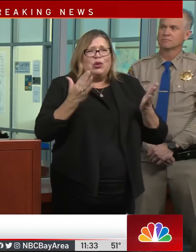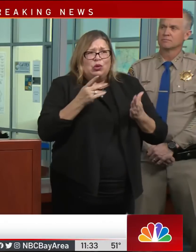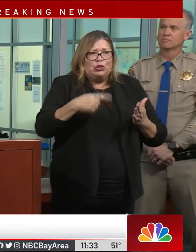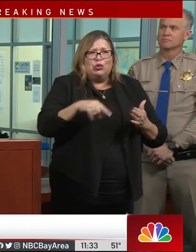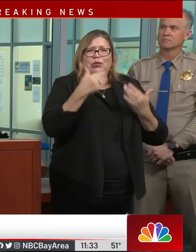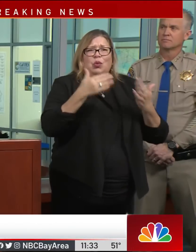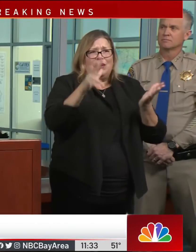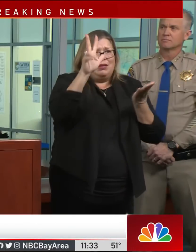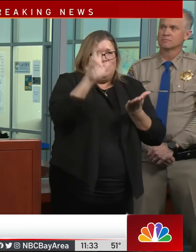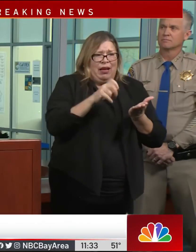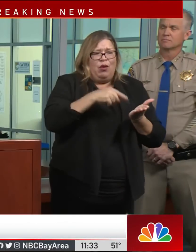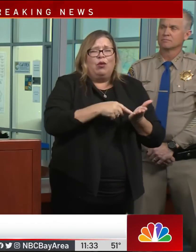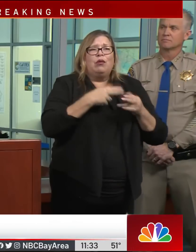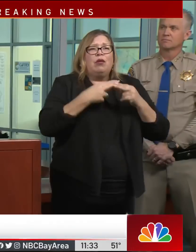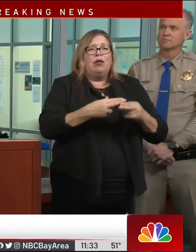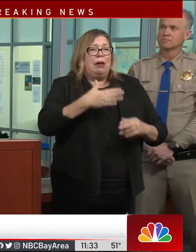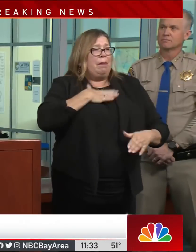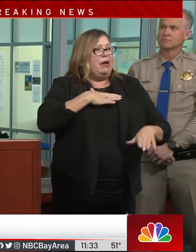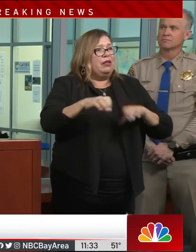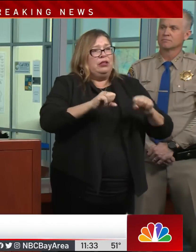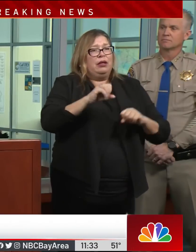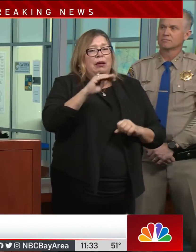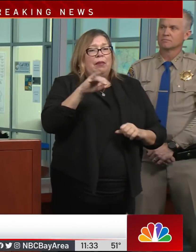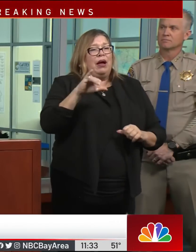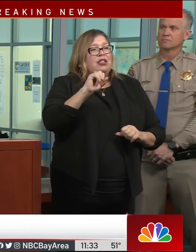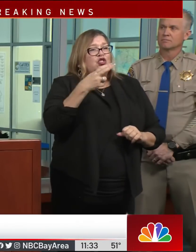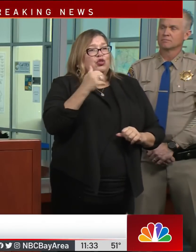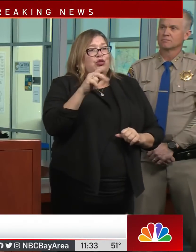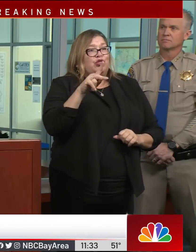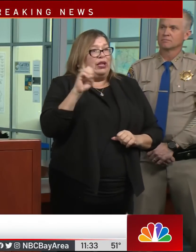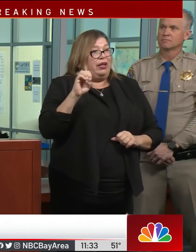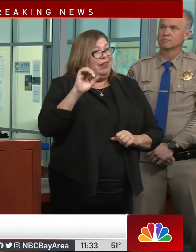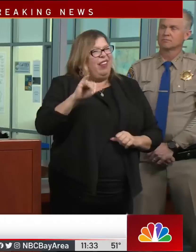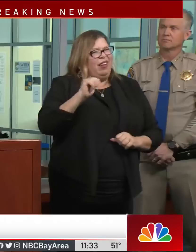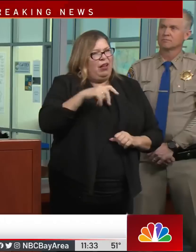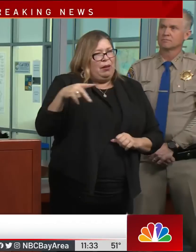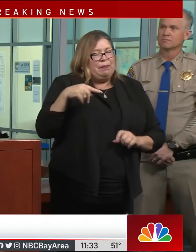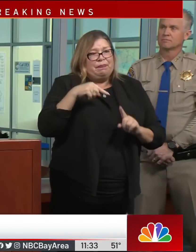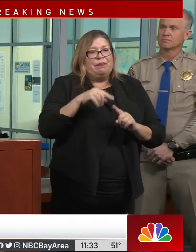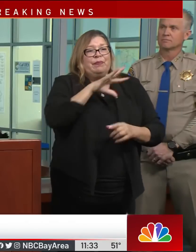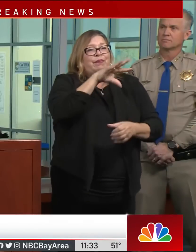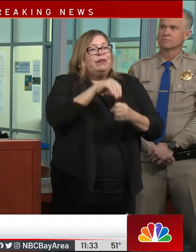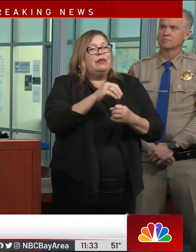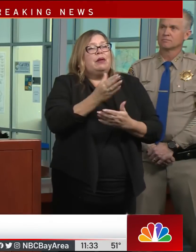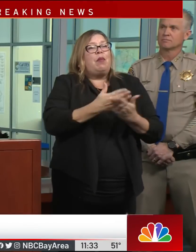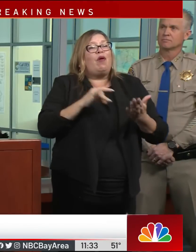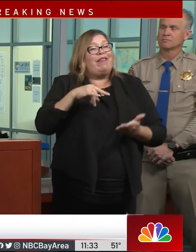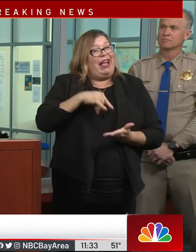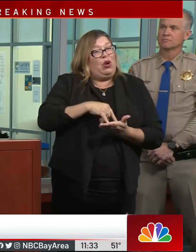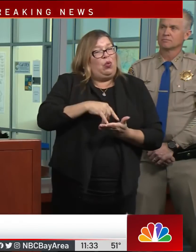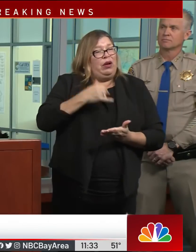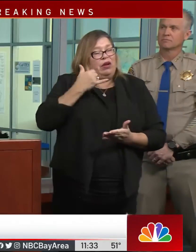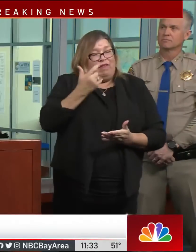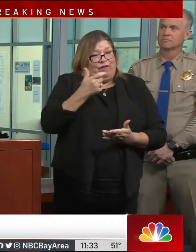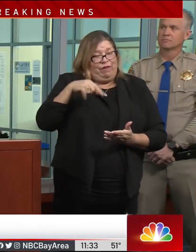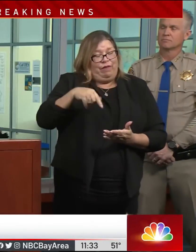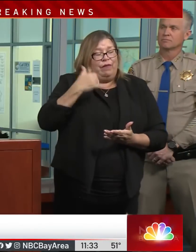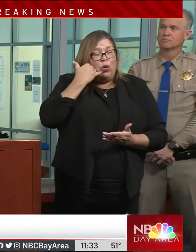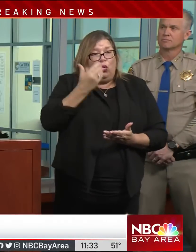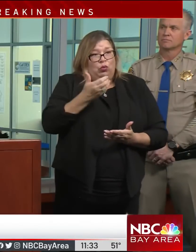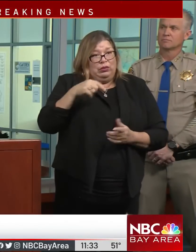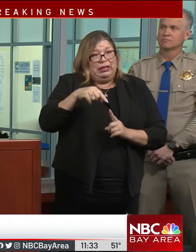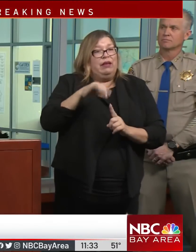you haven't, the My Shake app and get that. It comes as part of the Android phones, but if you don't have an Android phone,